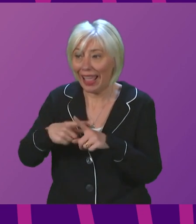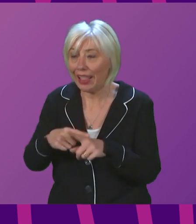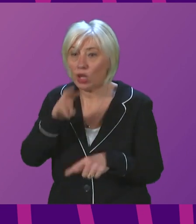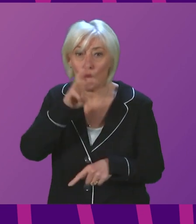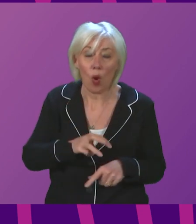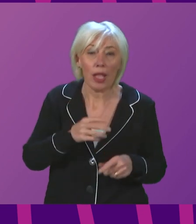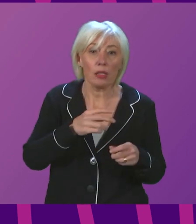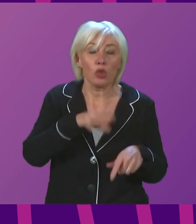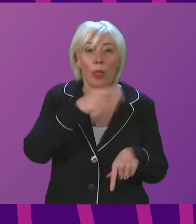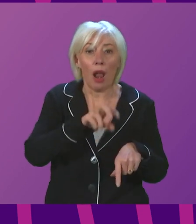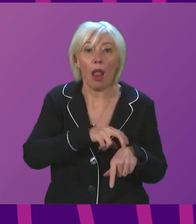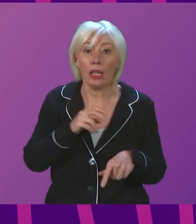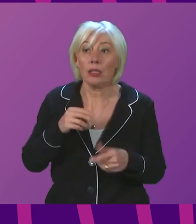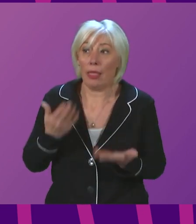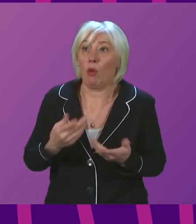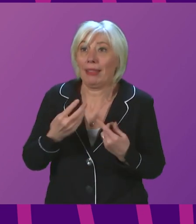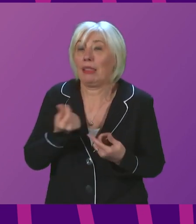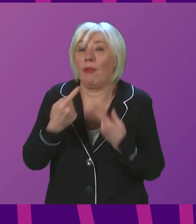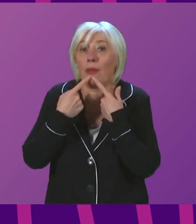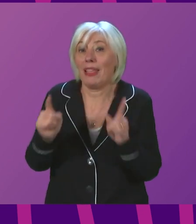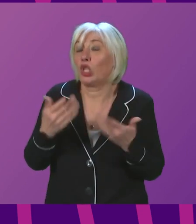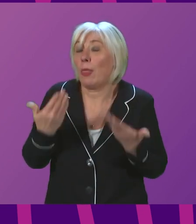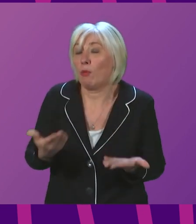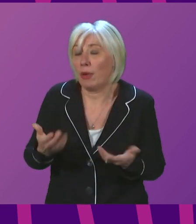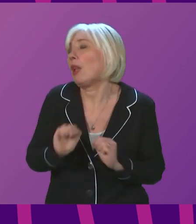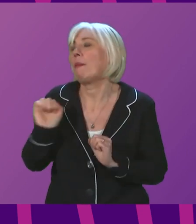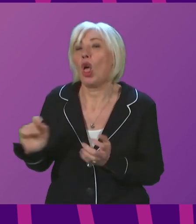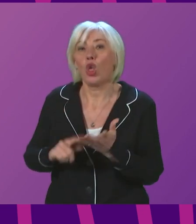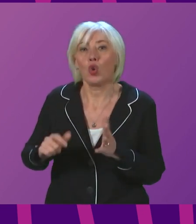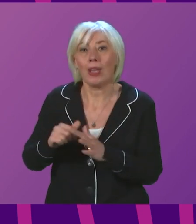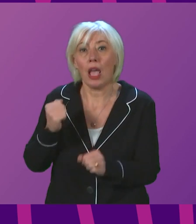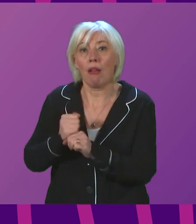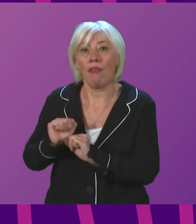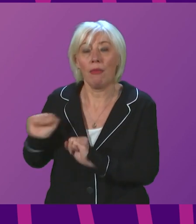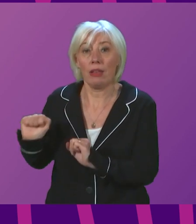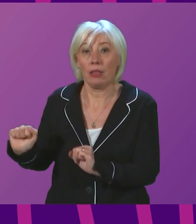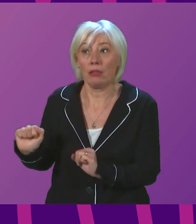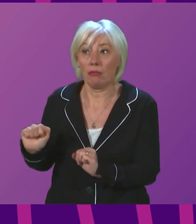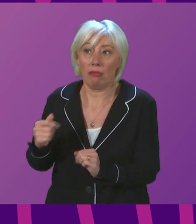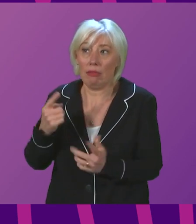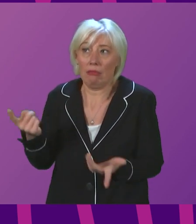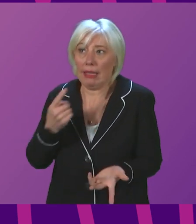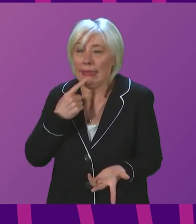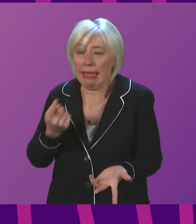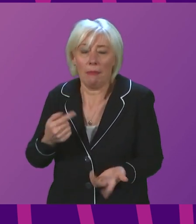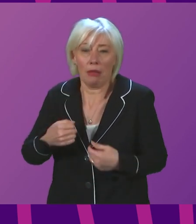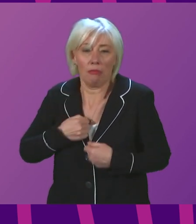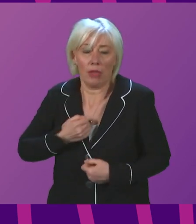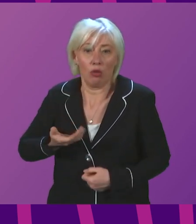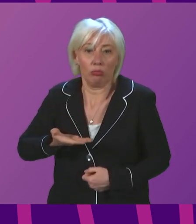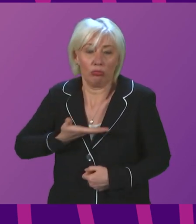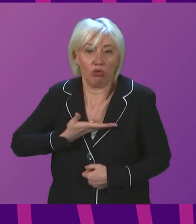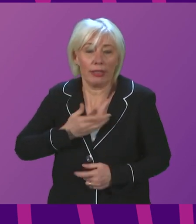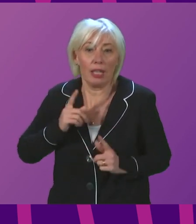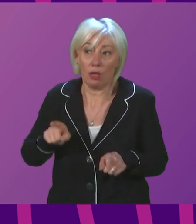now is on a four nations basis. Just as the UK Government would reserve its right to say what I about to say as well, I reserve the right and there have been